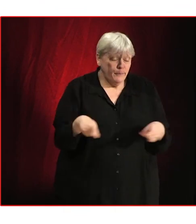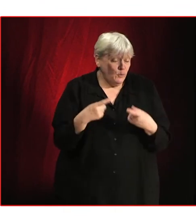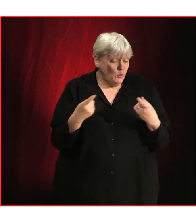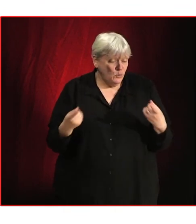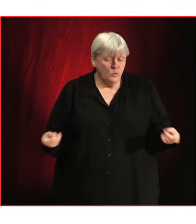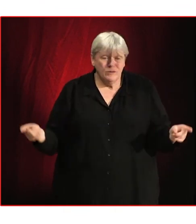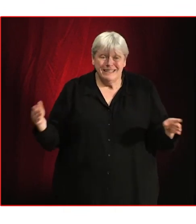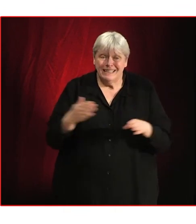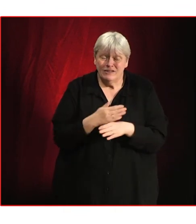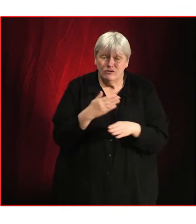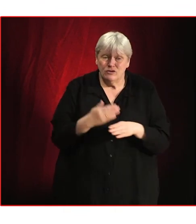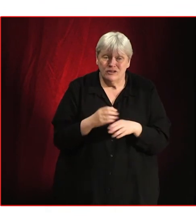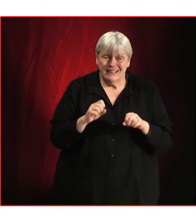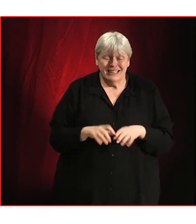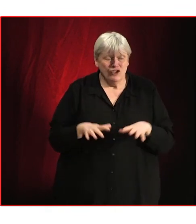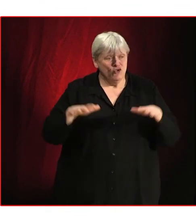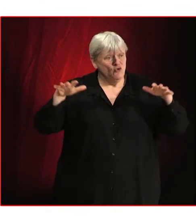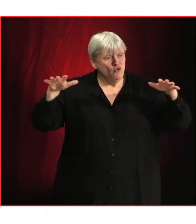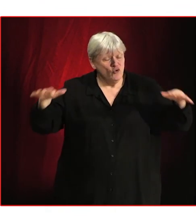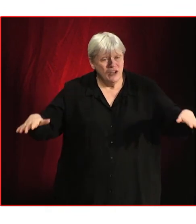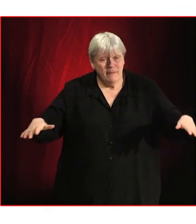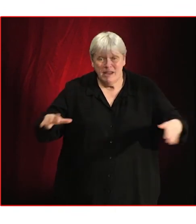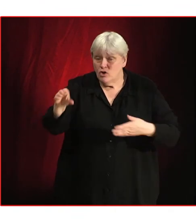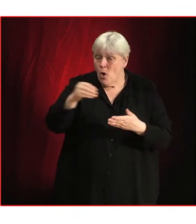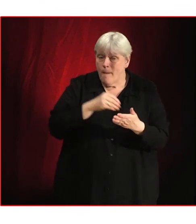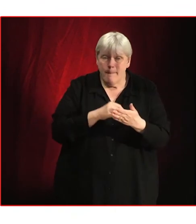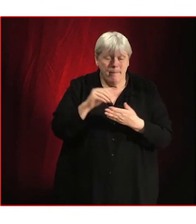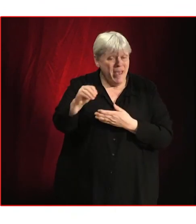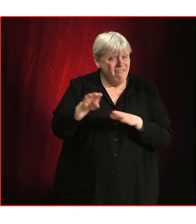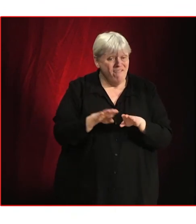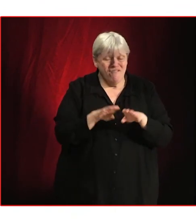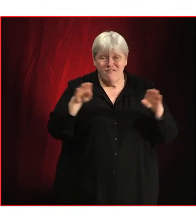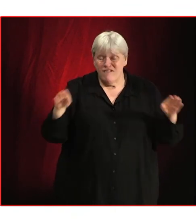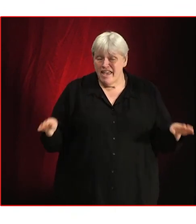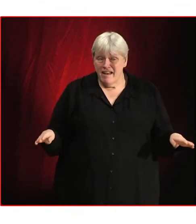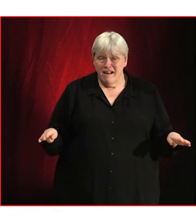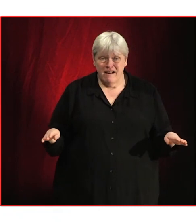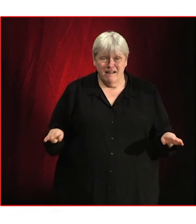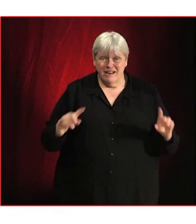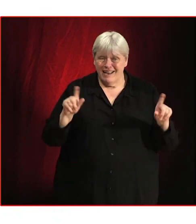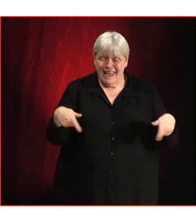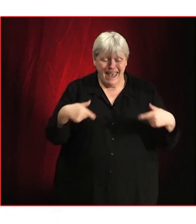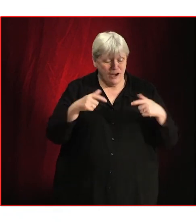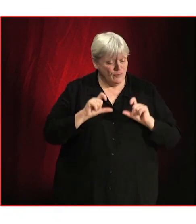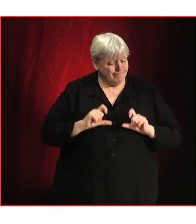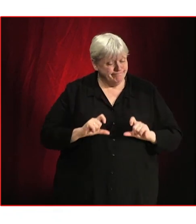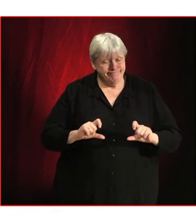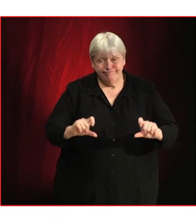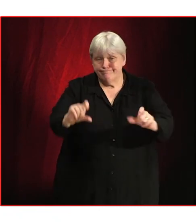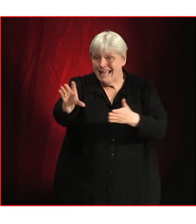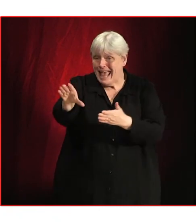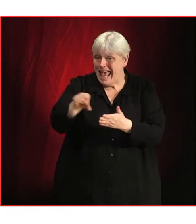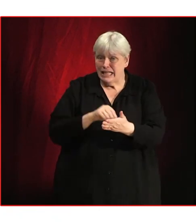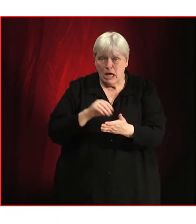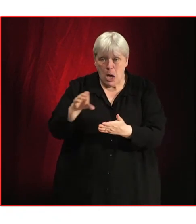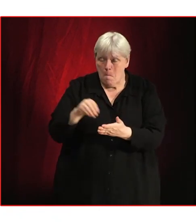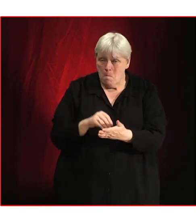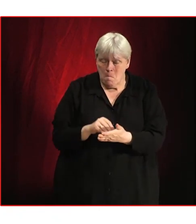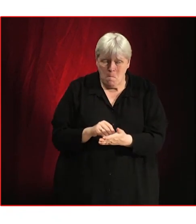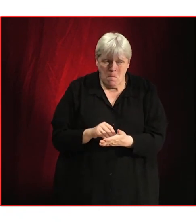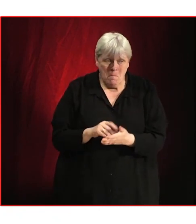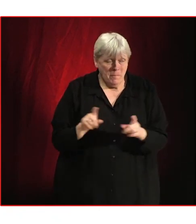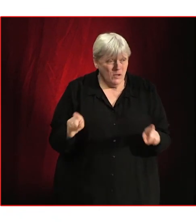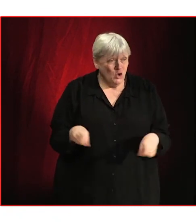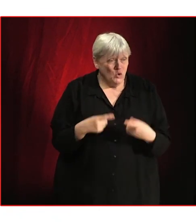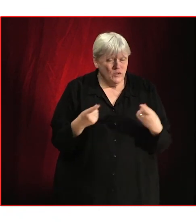streaming simply isn't paying artists fairly, and the system as it stands isn't a sustainable source of income. So whilst musicians are